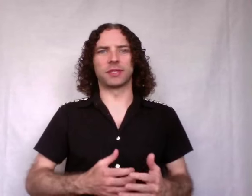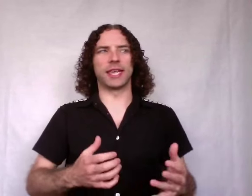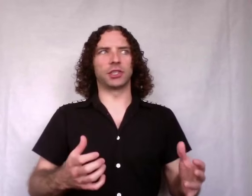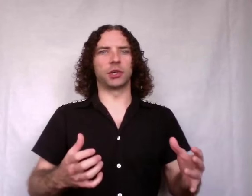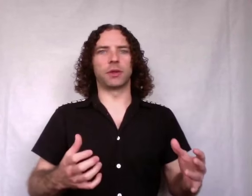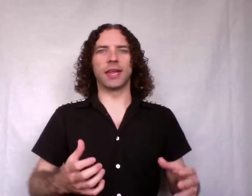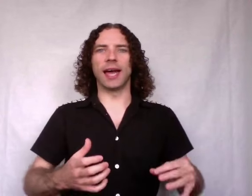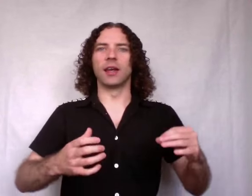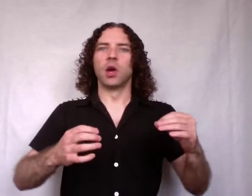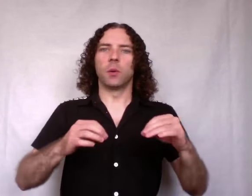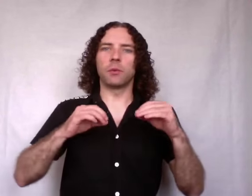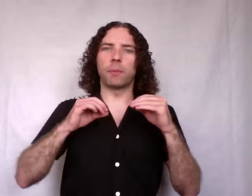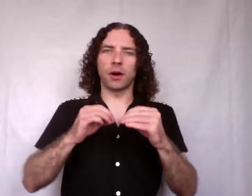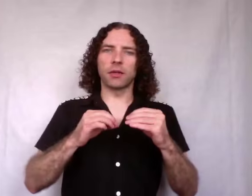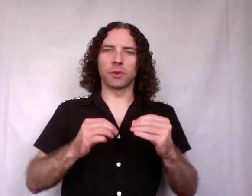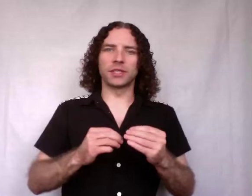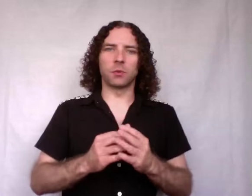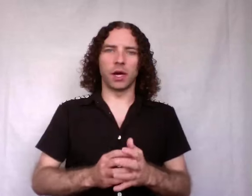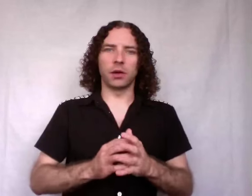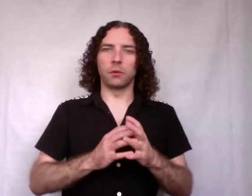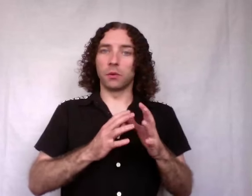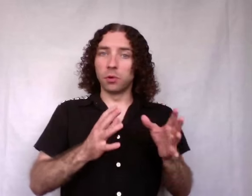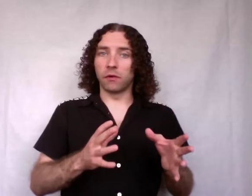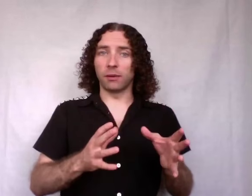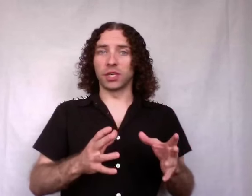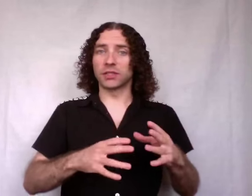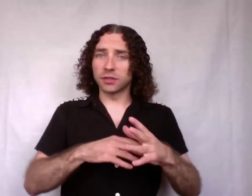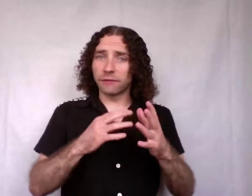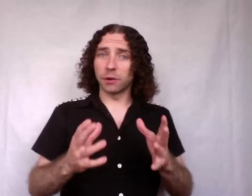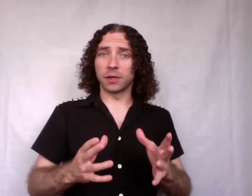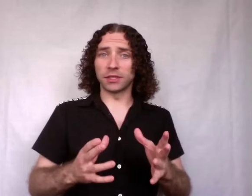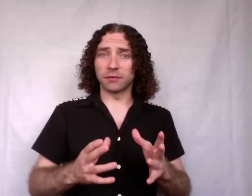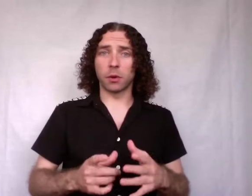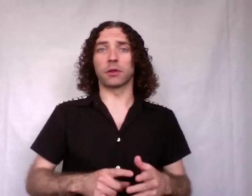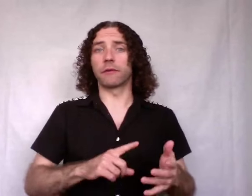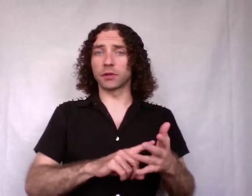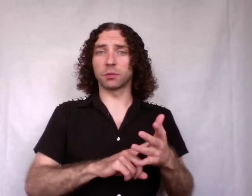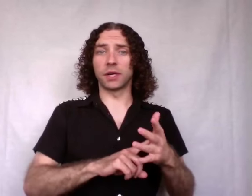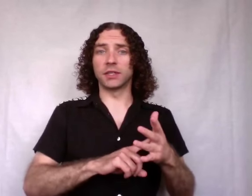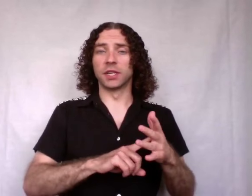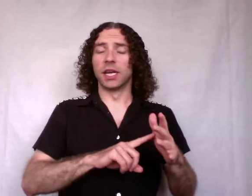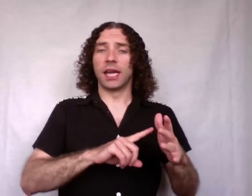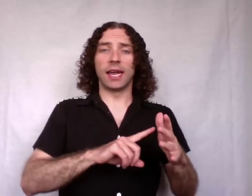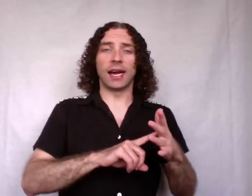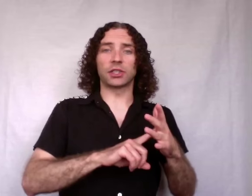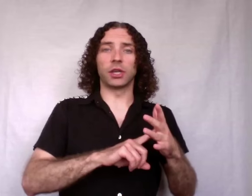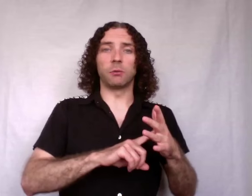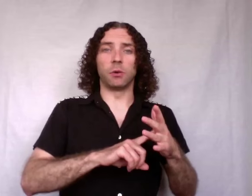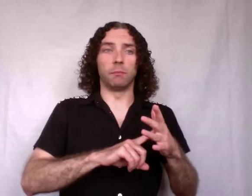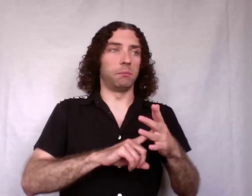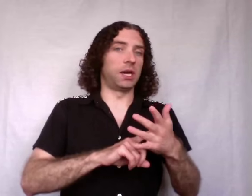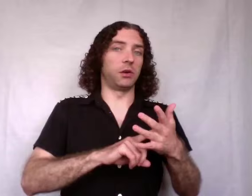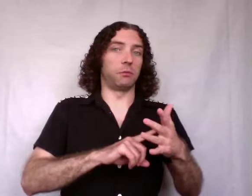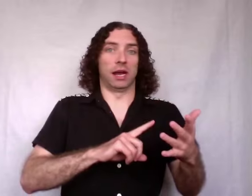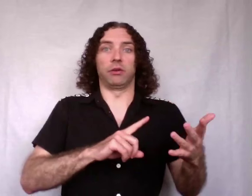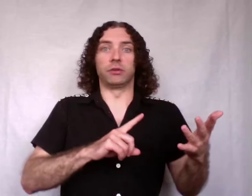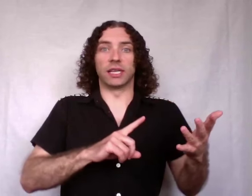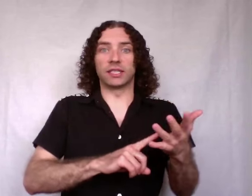What's the issue with that? Well, part of the reason why you move objects, there's a few reasons for it. The first one is it actually will use less